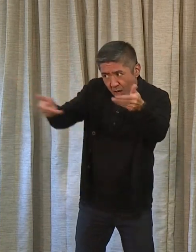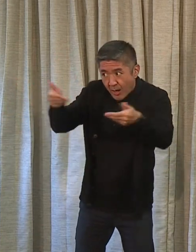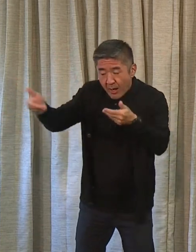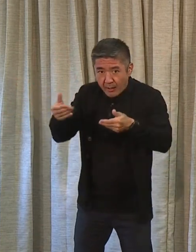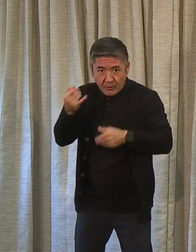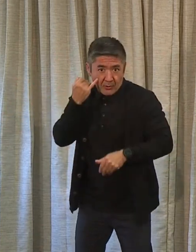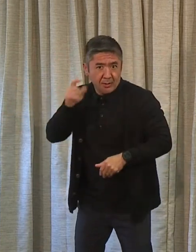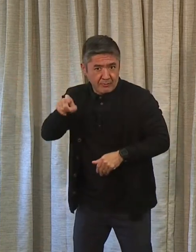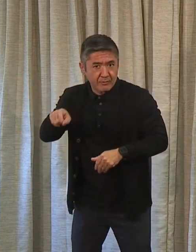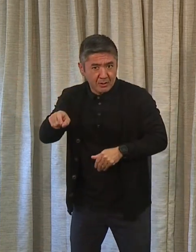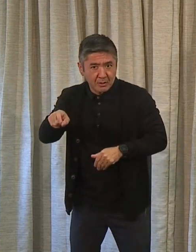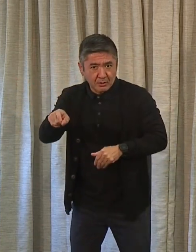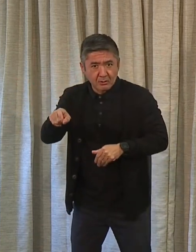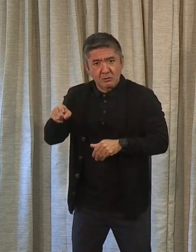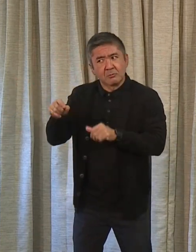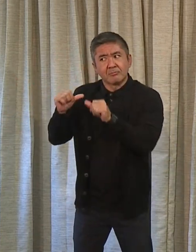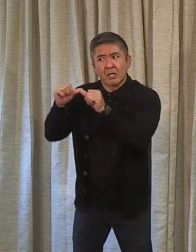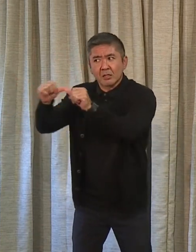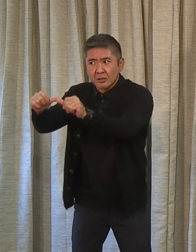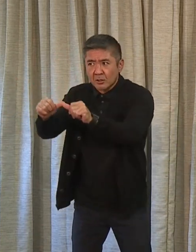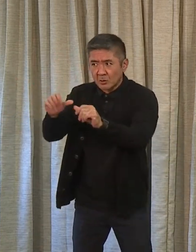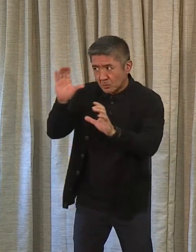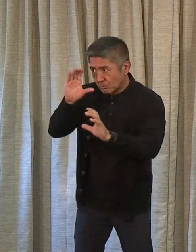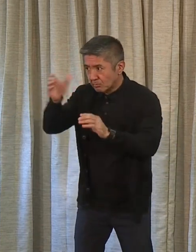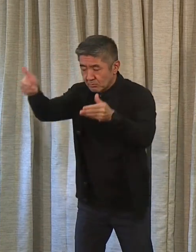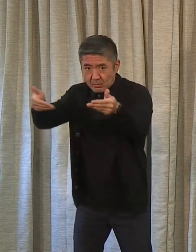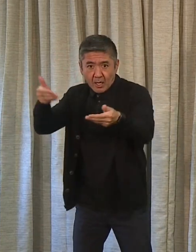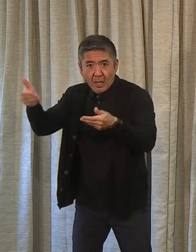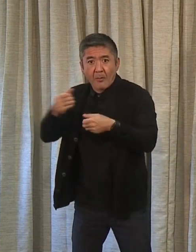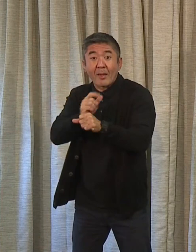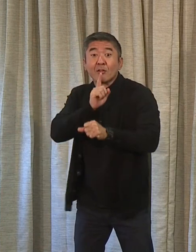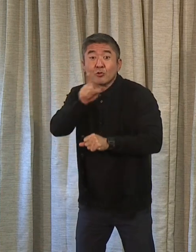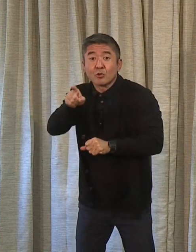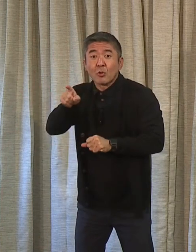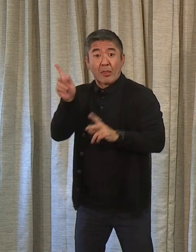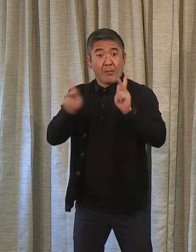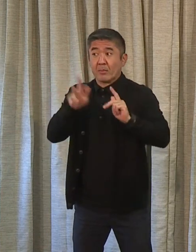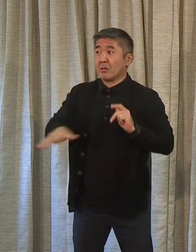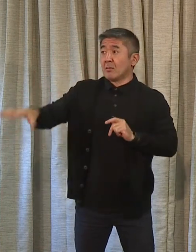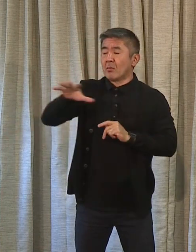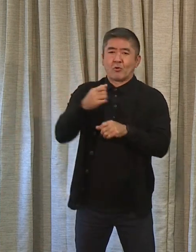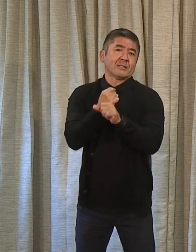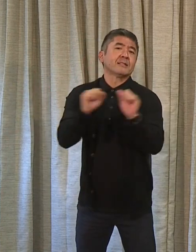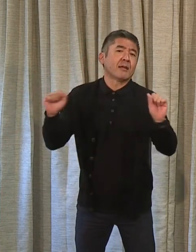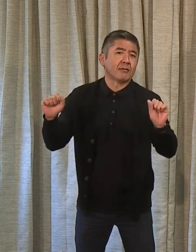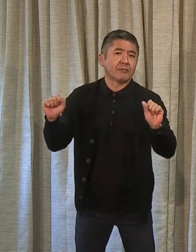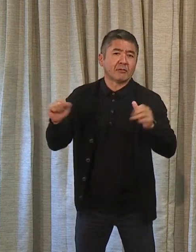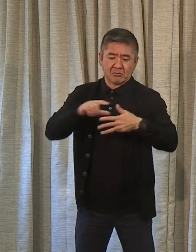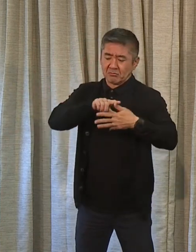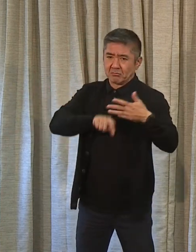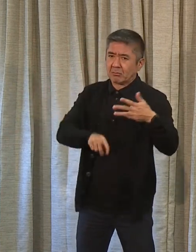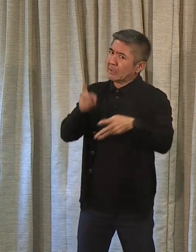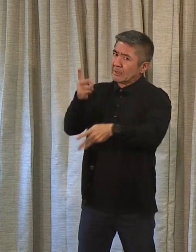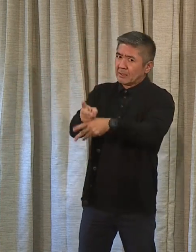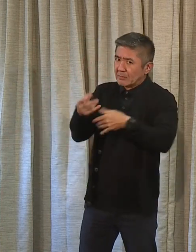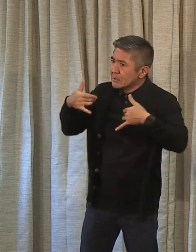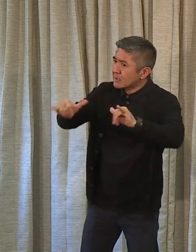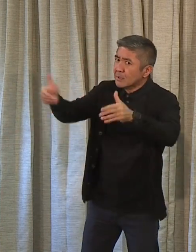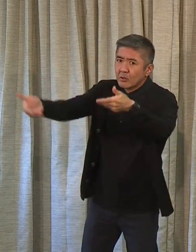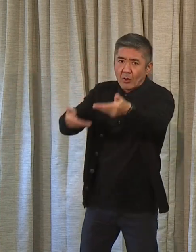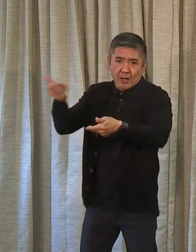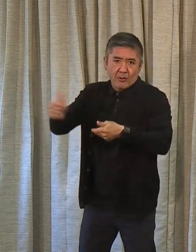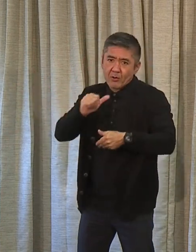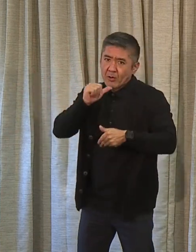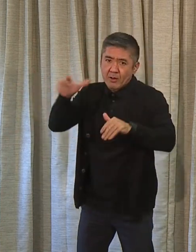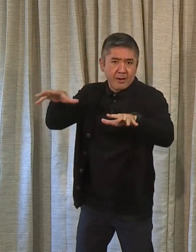need to on an ongoing basis so that we can best ensure public safety. We have no hesitation about that. That's an investment we need